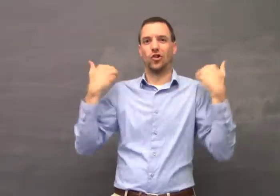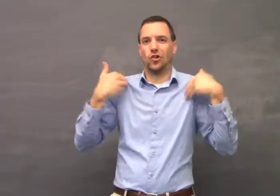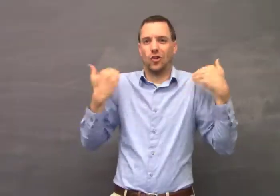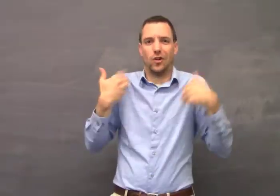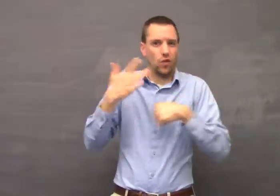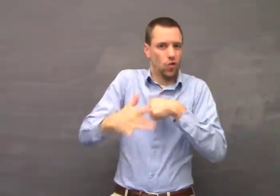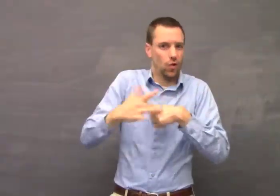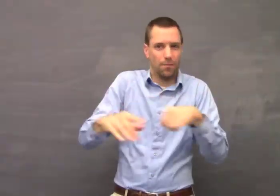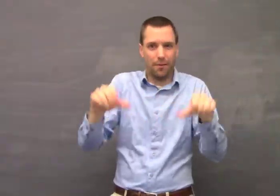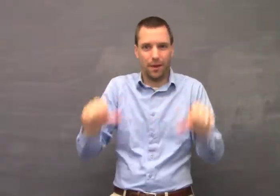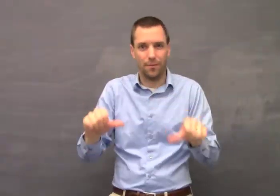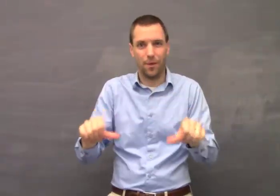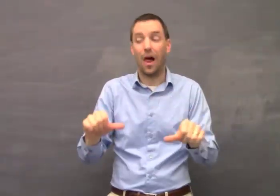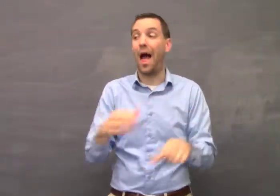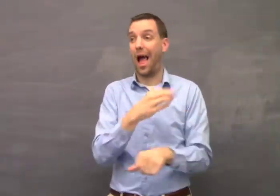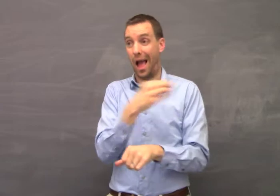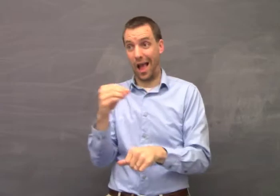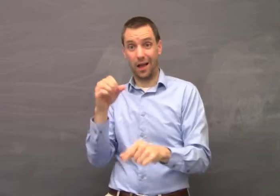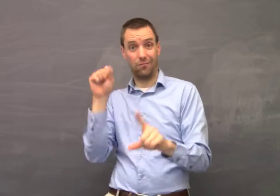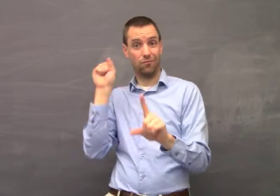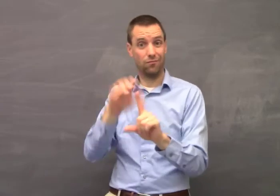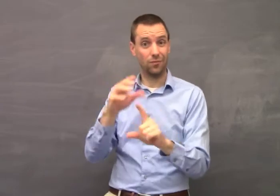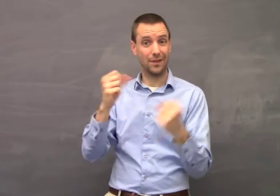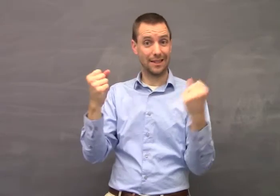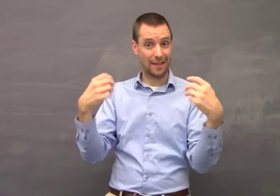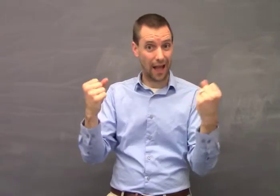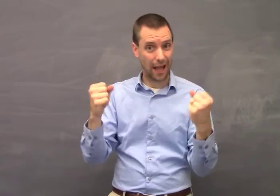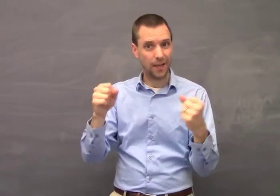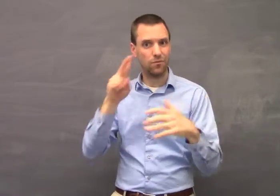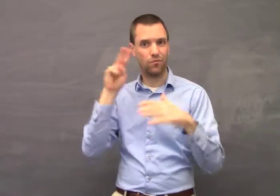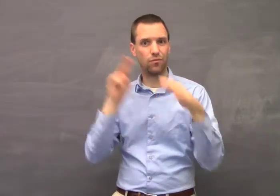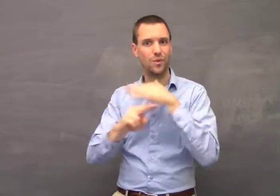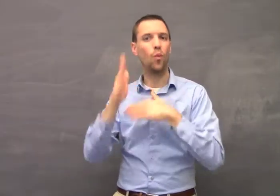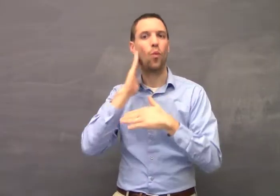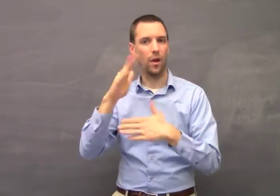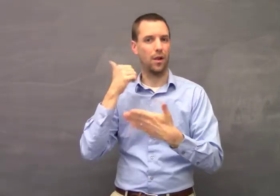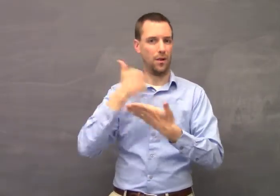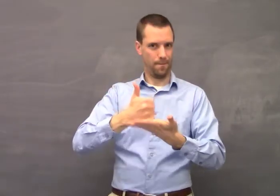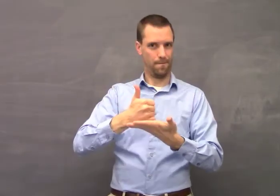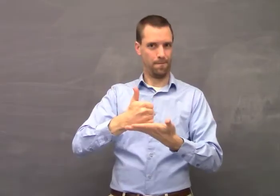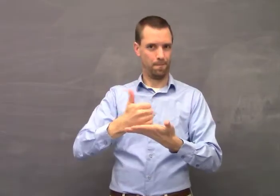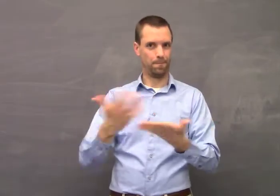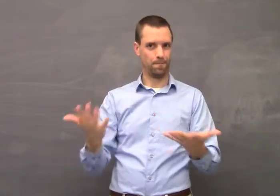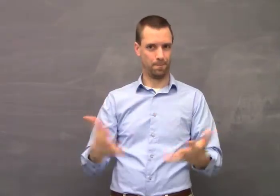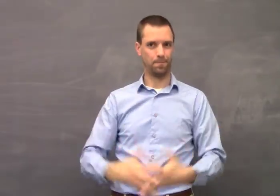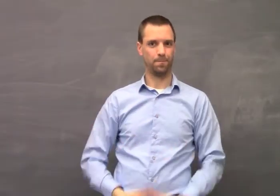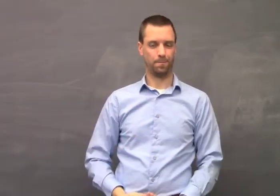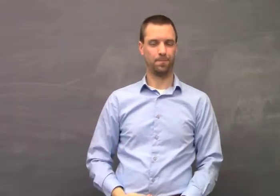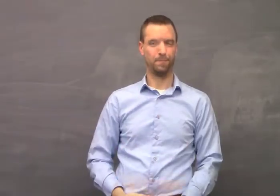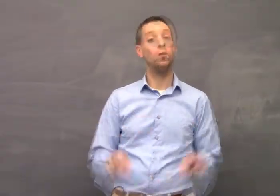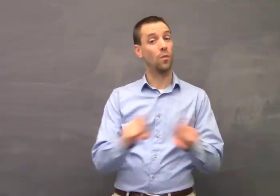need exposure to language as young and as early as possible. And exposure to sign language is predicted to help in that case.